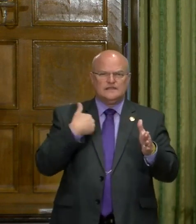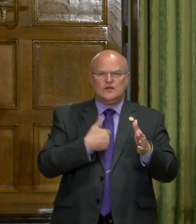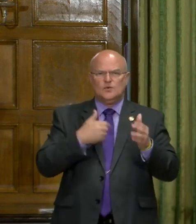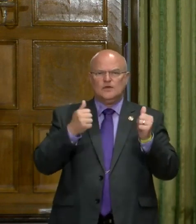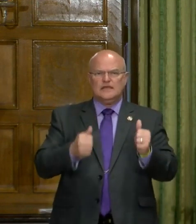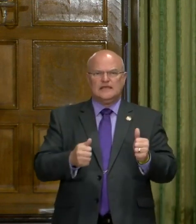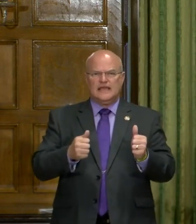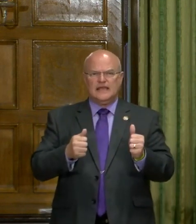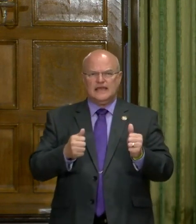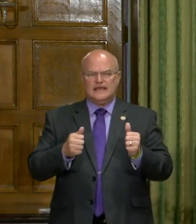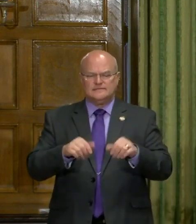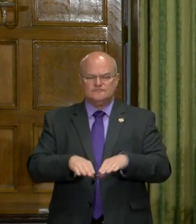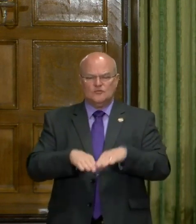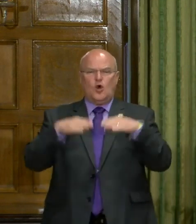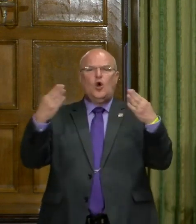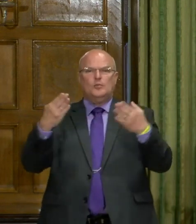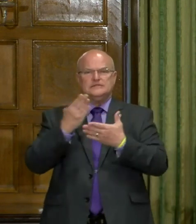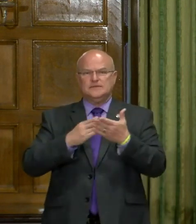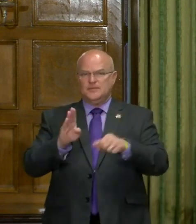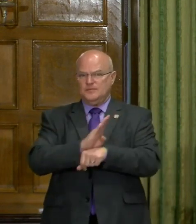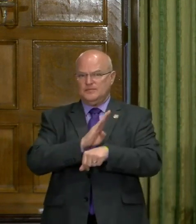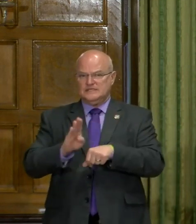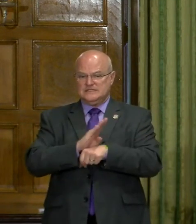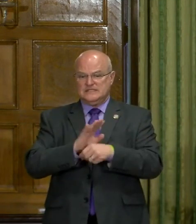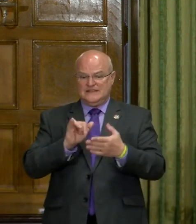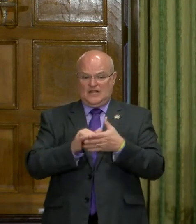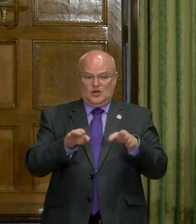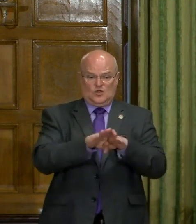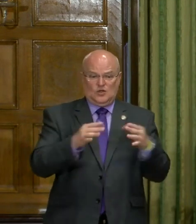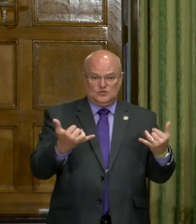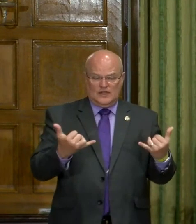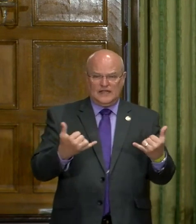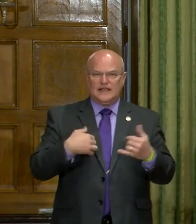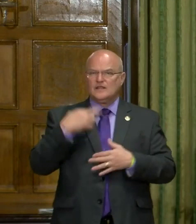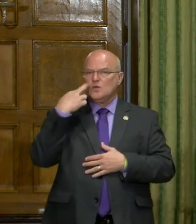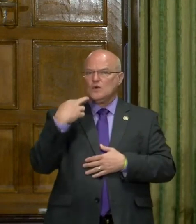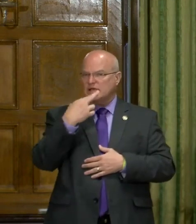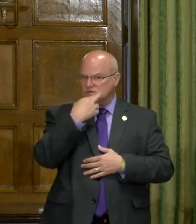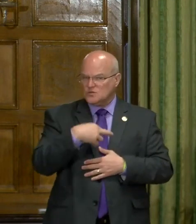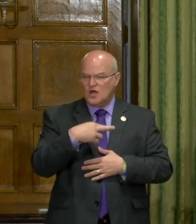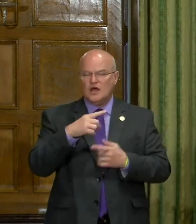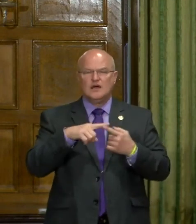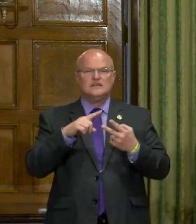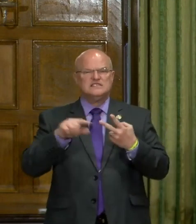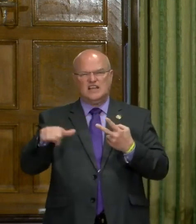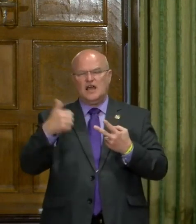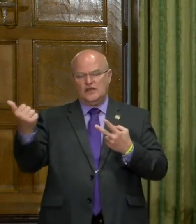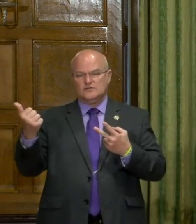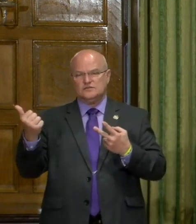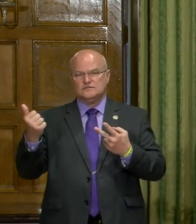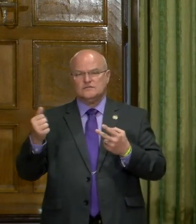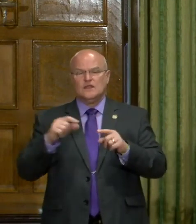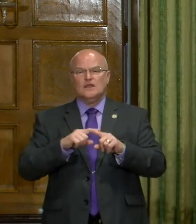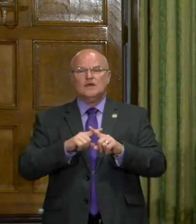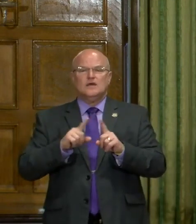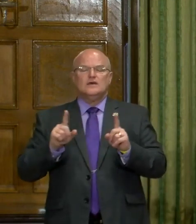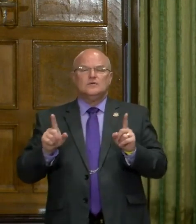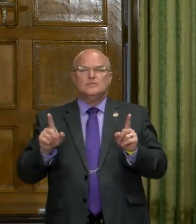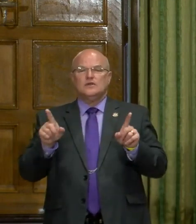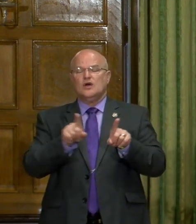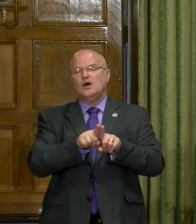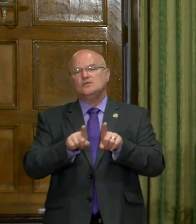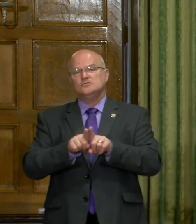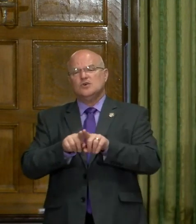that we can reengage and open some of the businesses that are closed like the restaurants and, and others. Uh, but